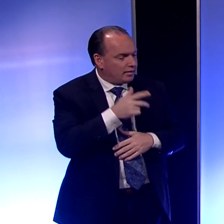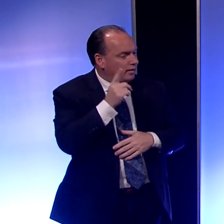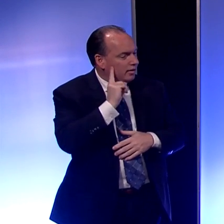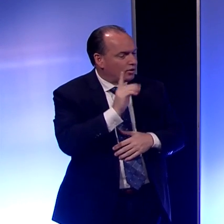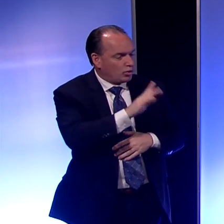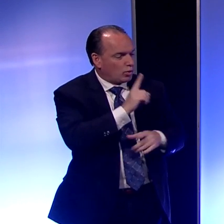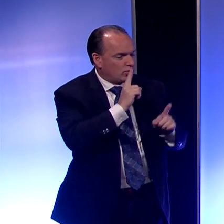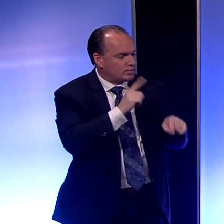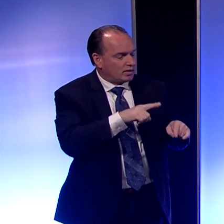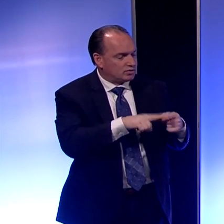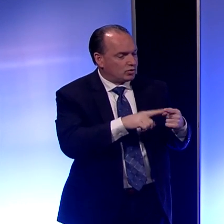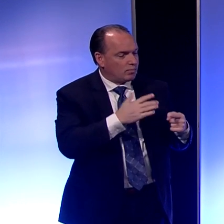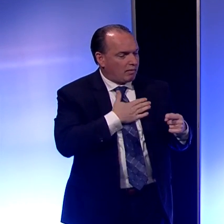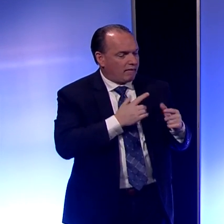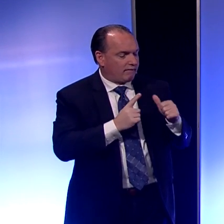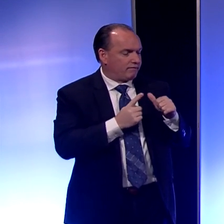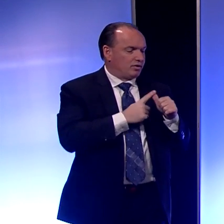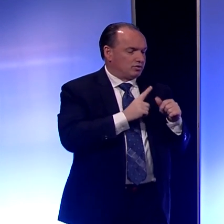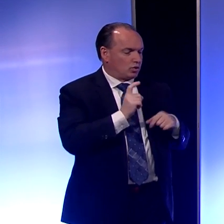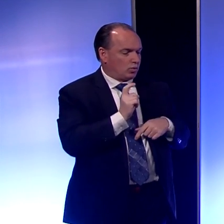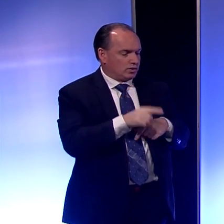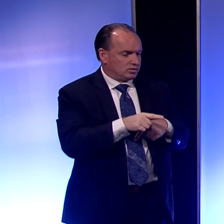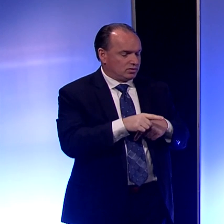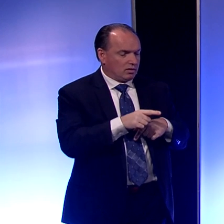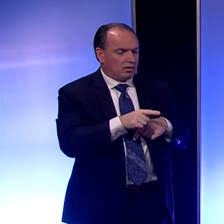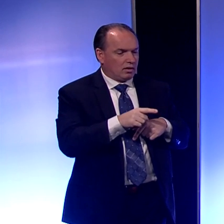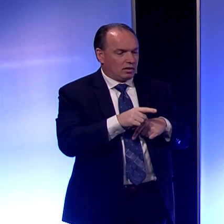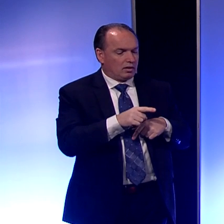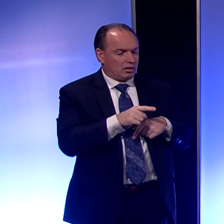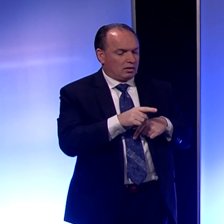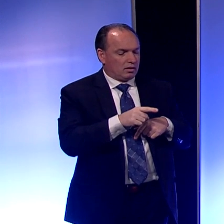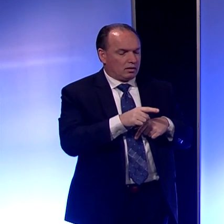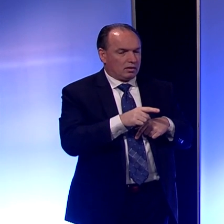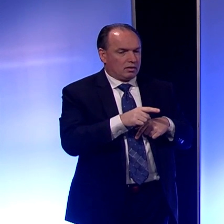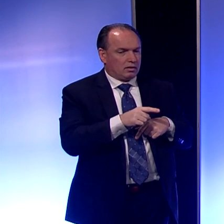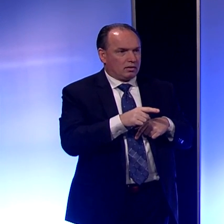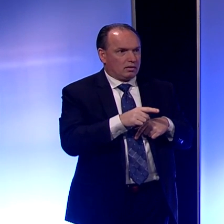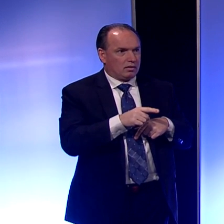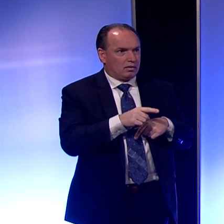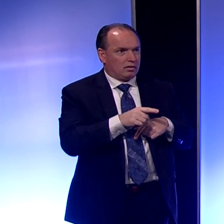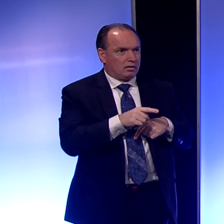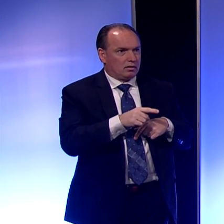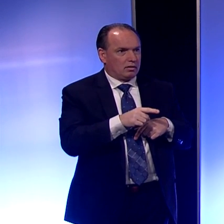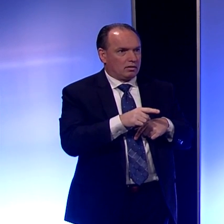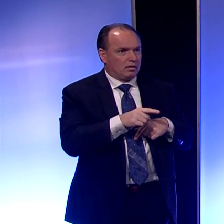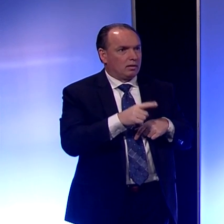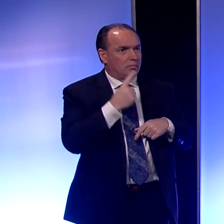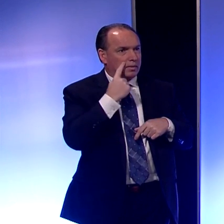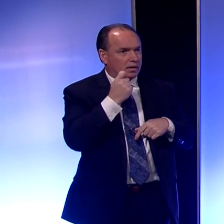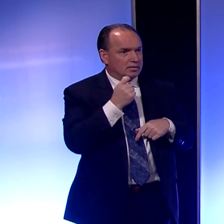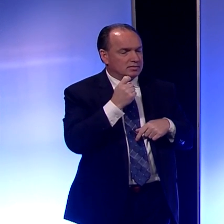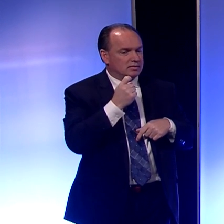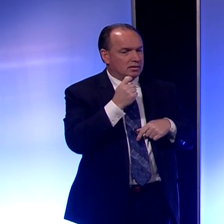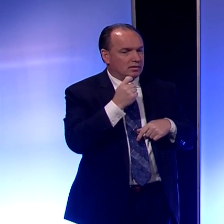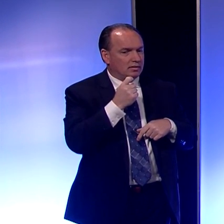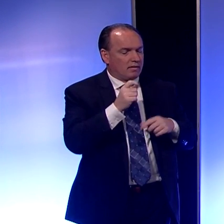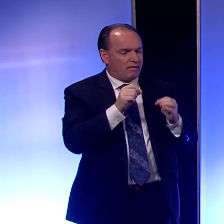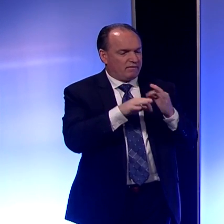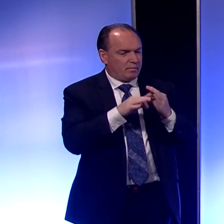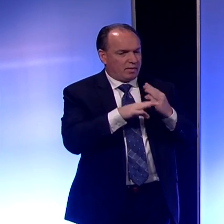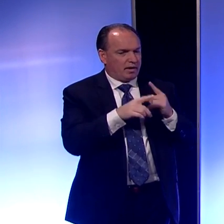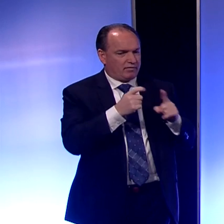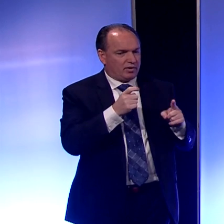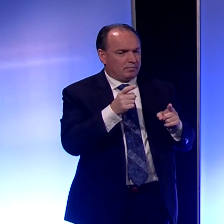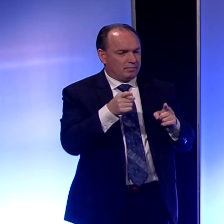response to my initial question because stay at home order or Erie County do what is